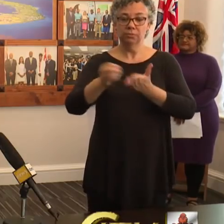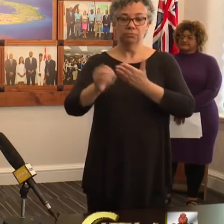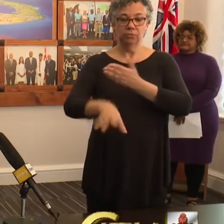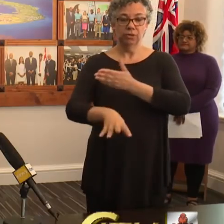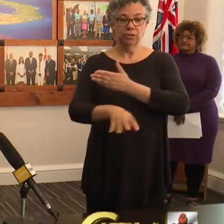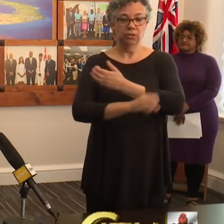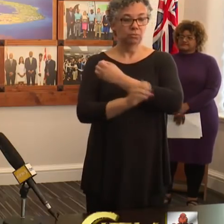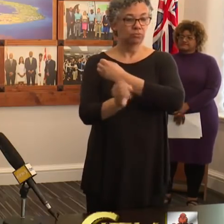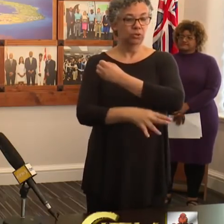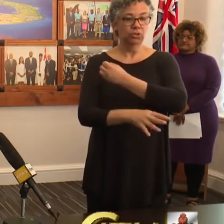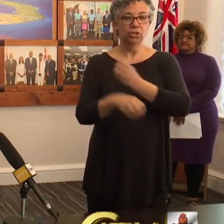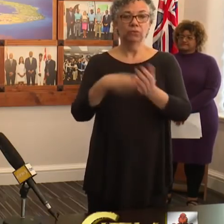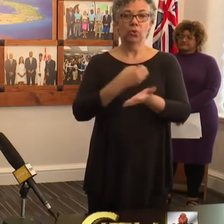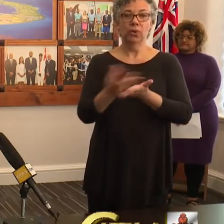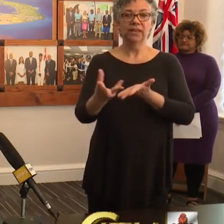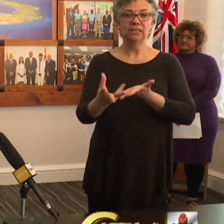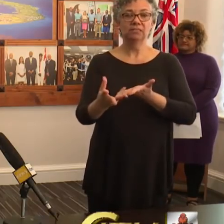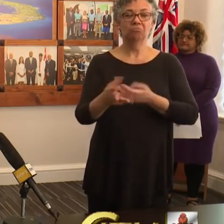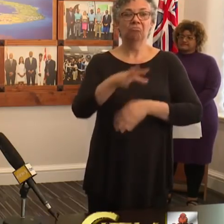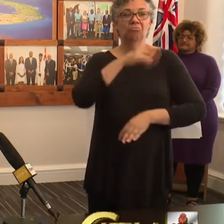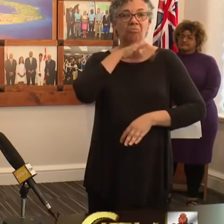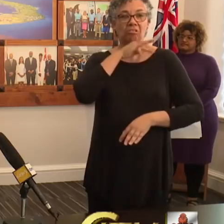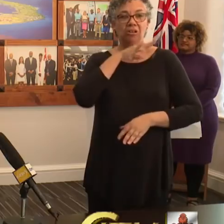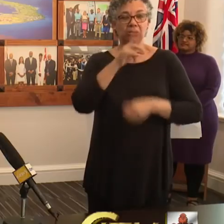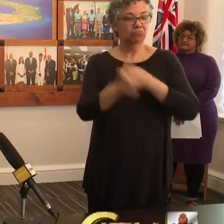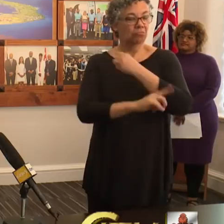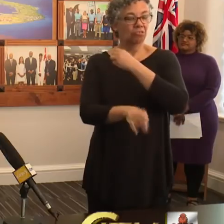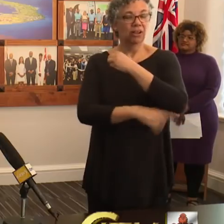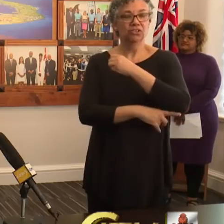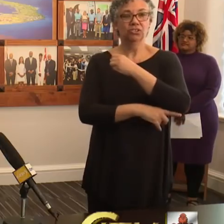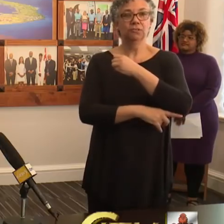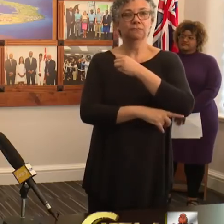of waste, sewage and garbage.